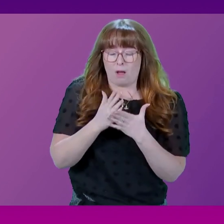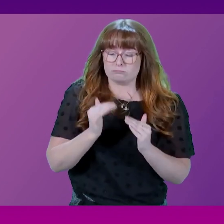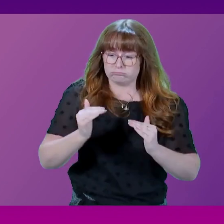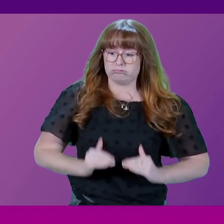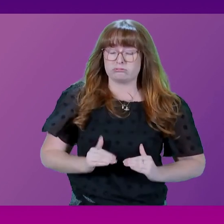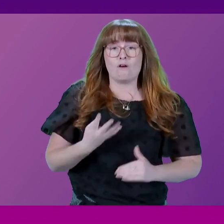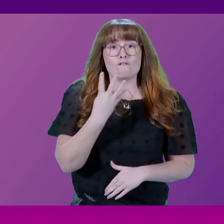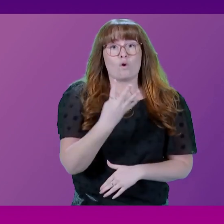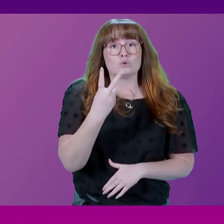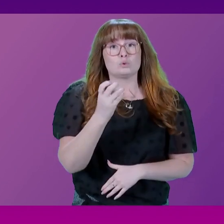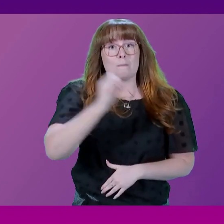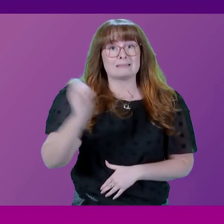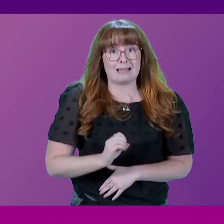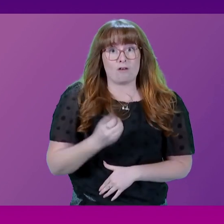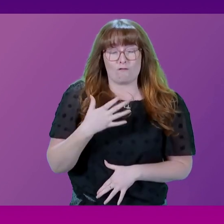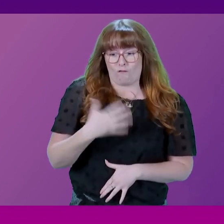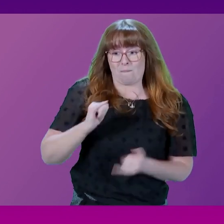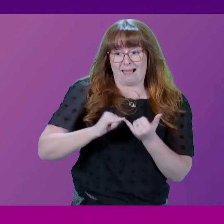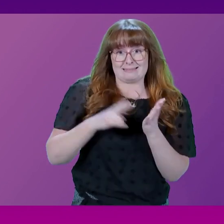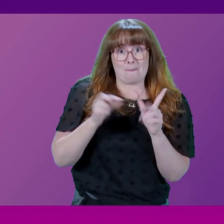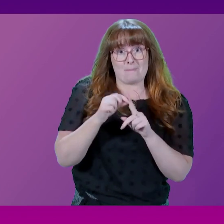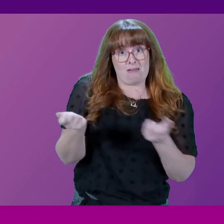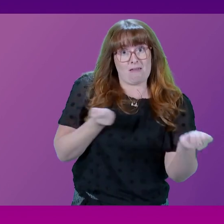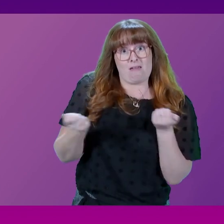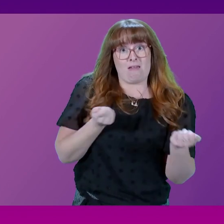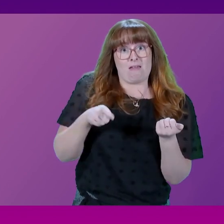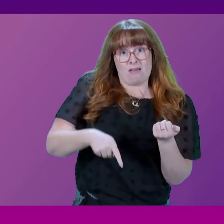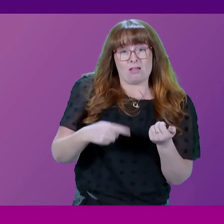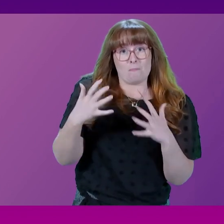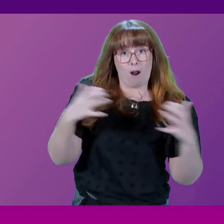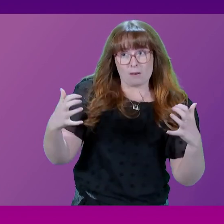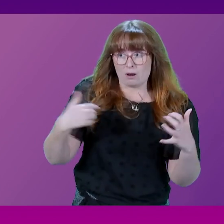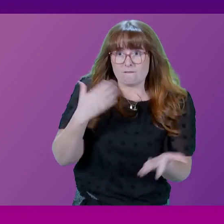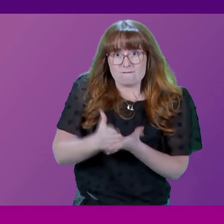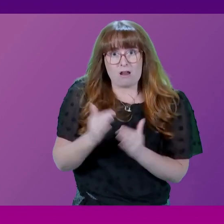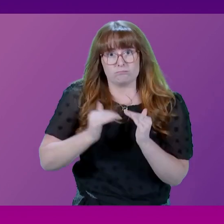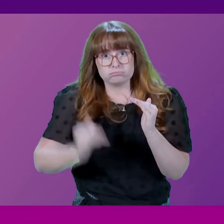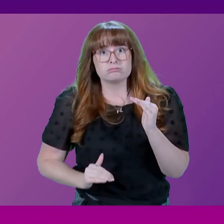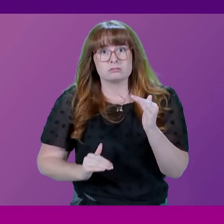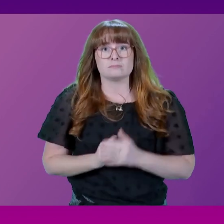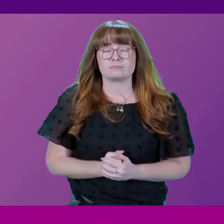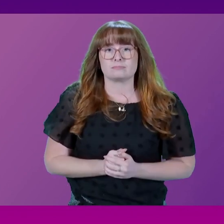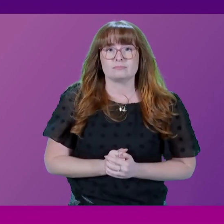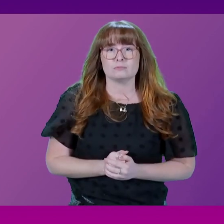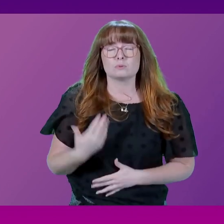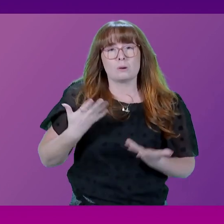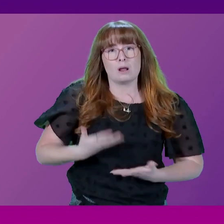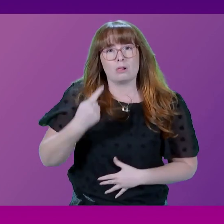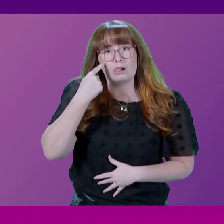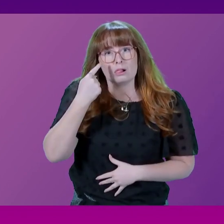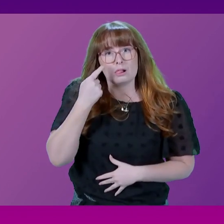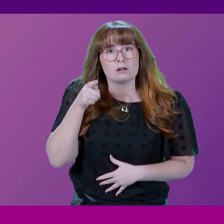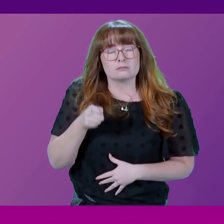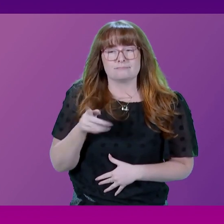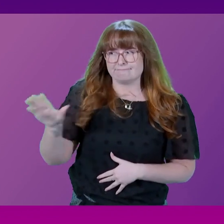42% since the SNP came into power. That is a fact. So when it comes to looking at whether or not